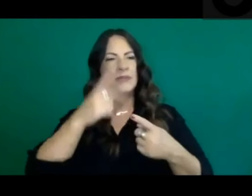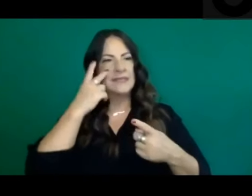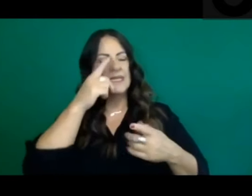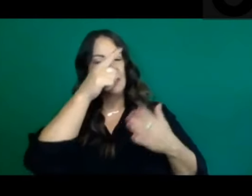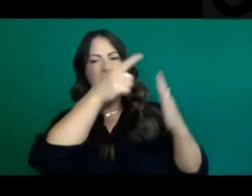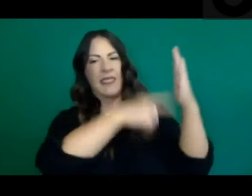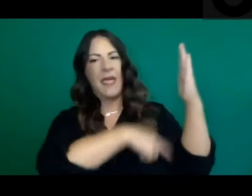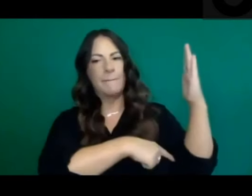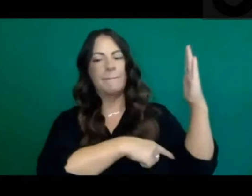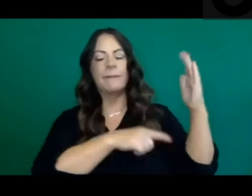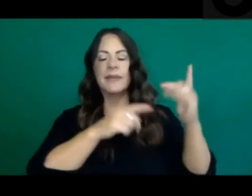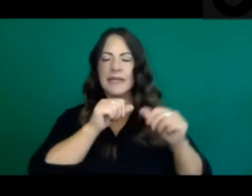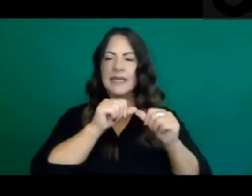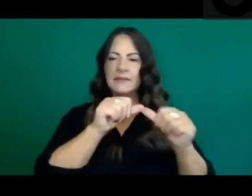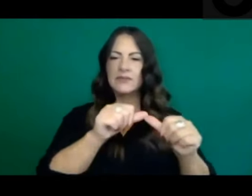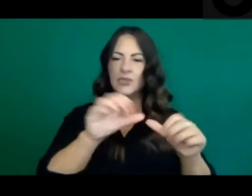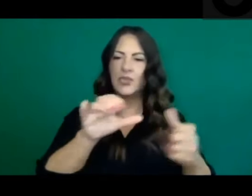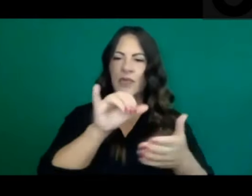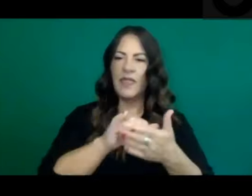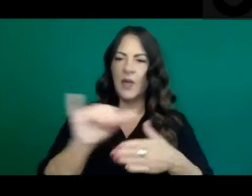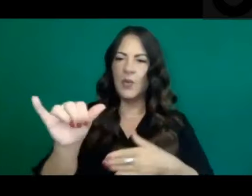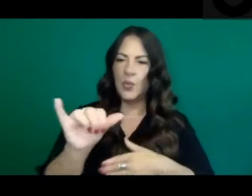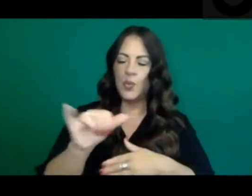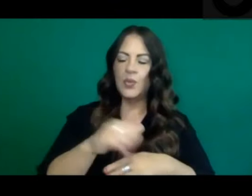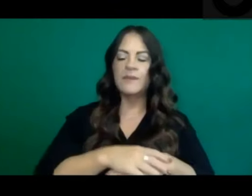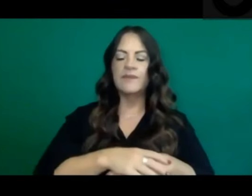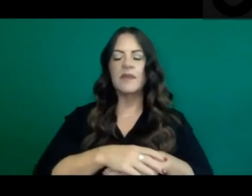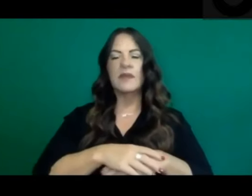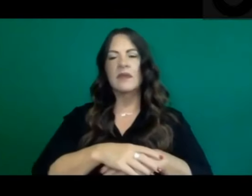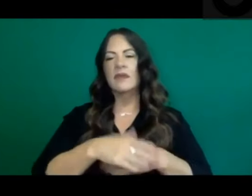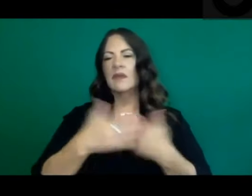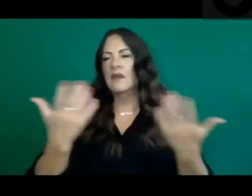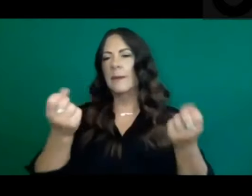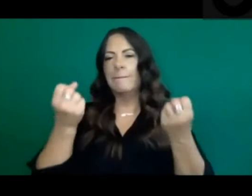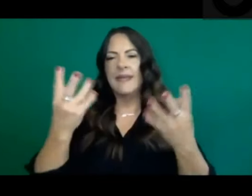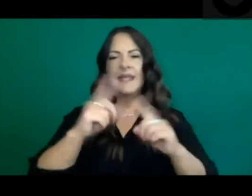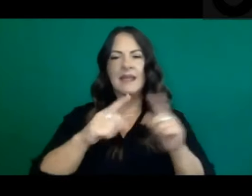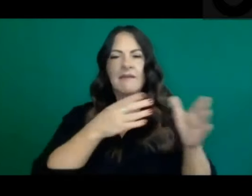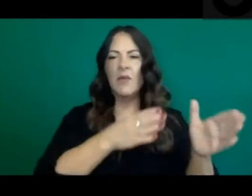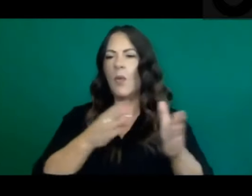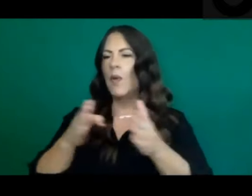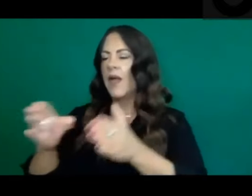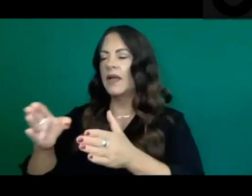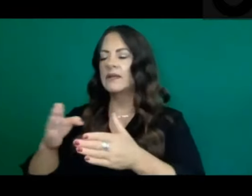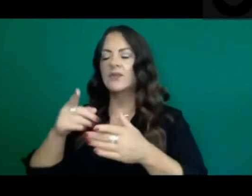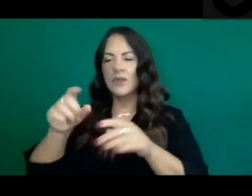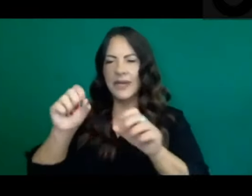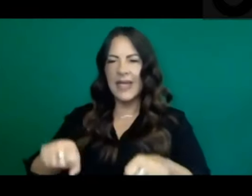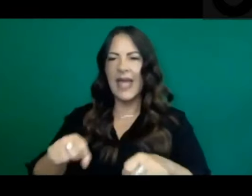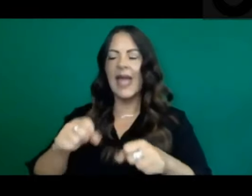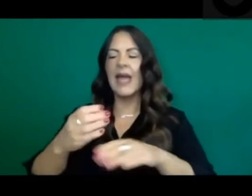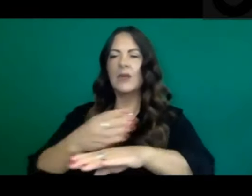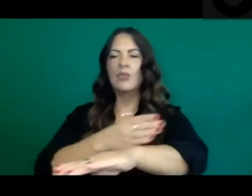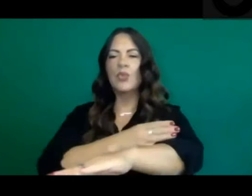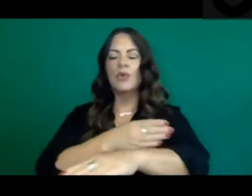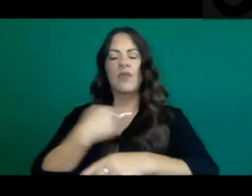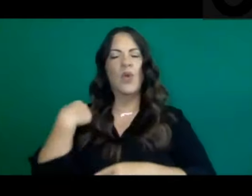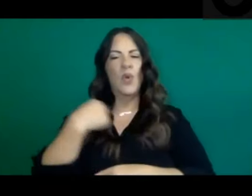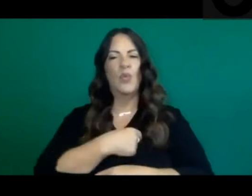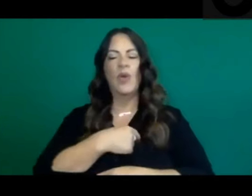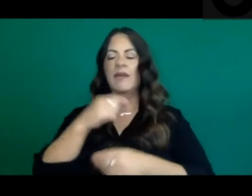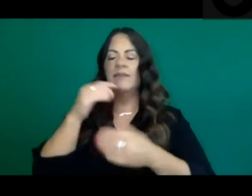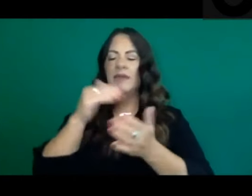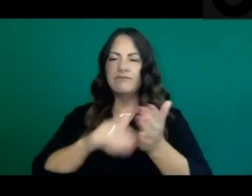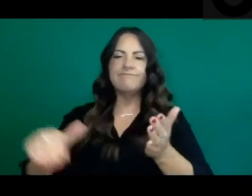that we see that statewide. So those are the tools. I mean, in many ways, the things that we've all been talking about are